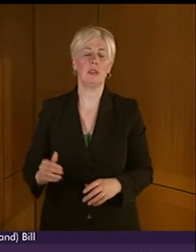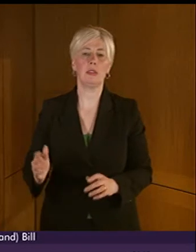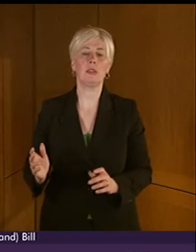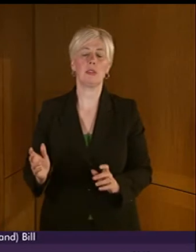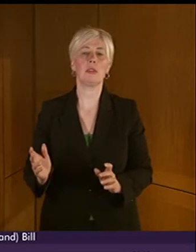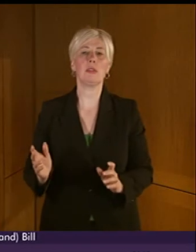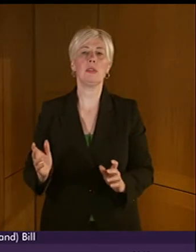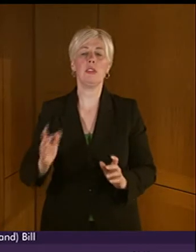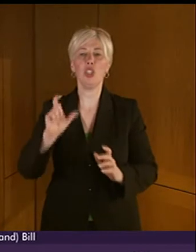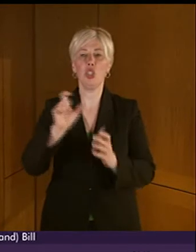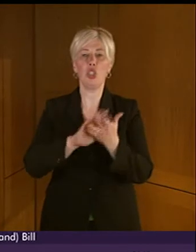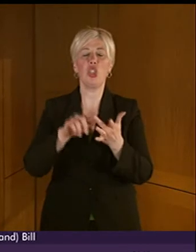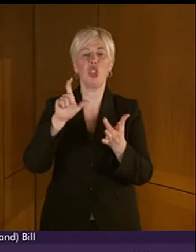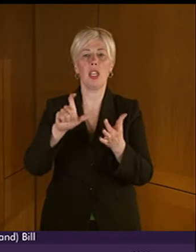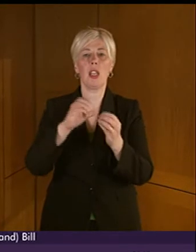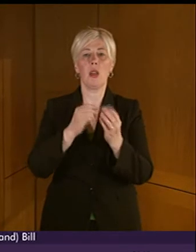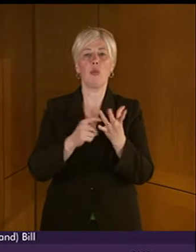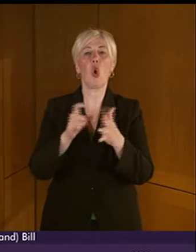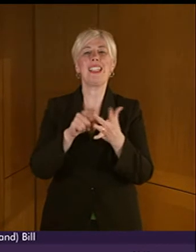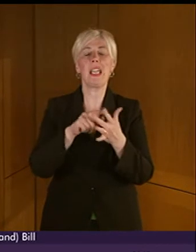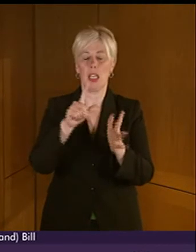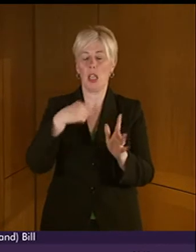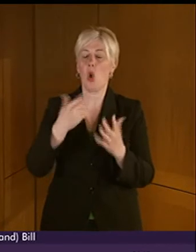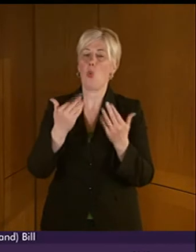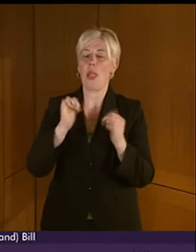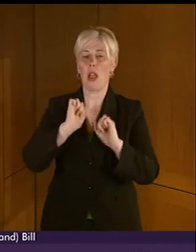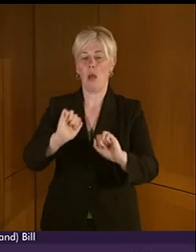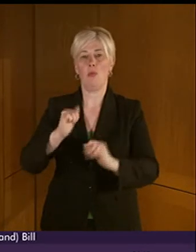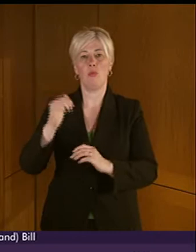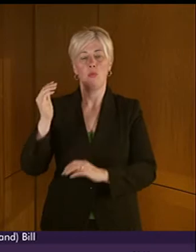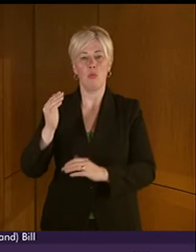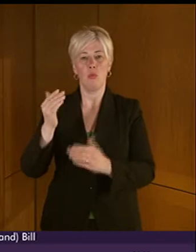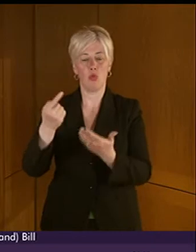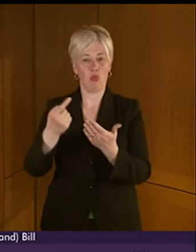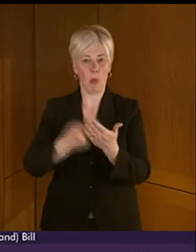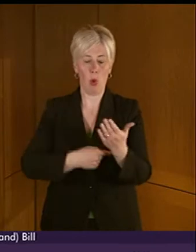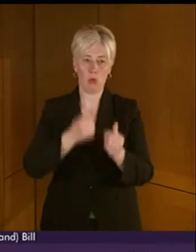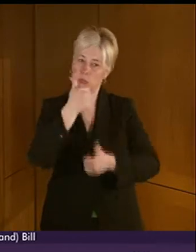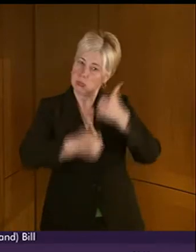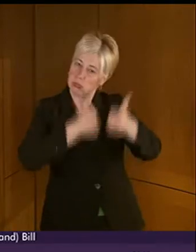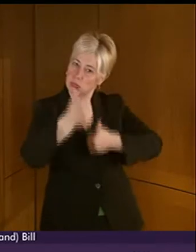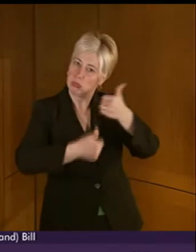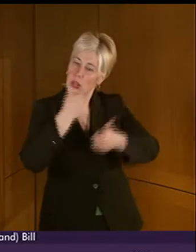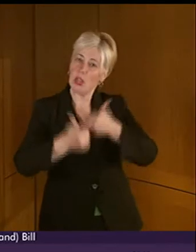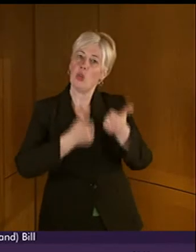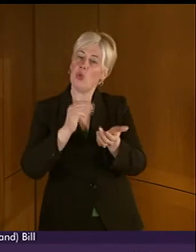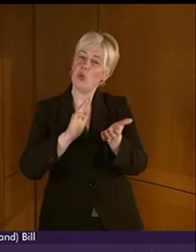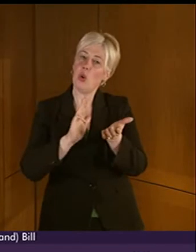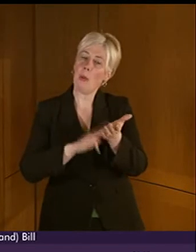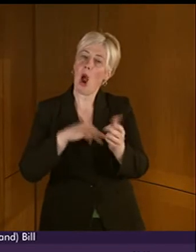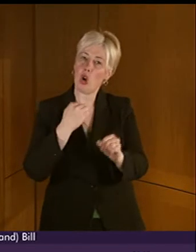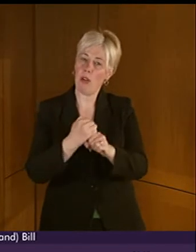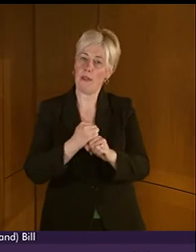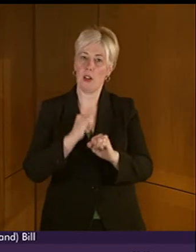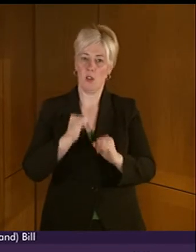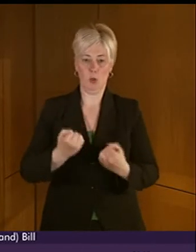I, too, welcome this report. May I firstly applaud Mark Griffin for having the foresight and